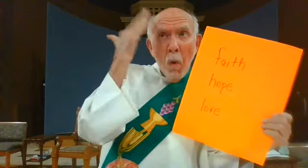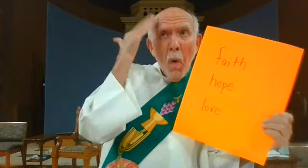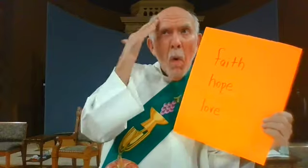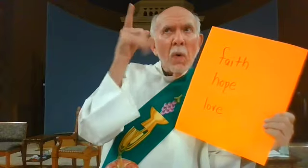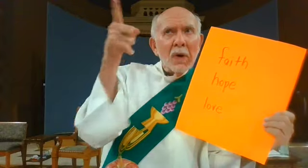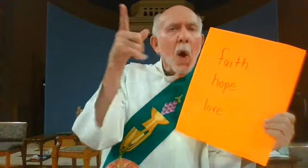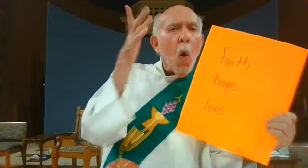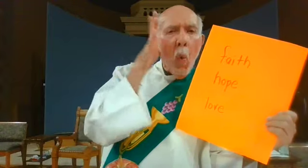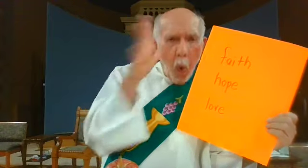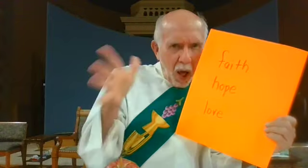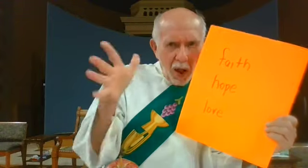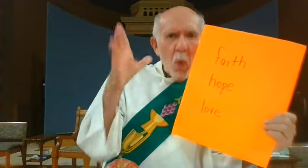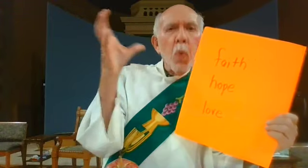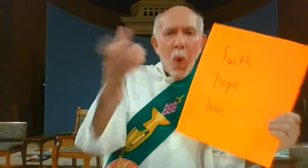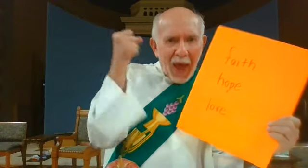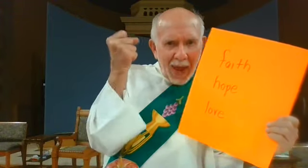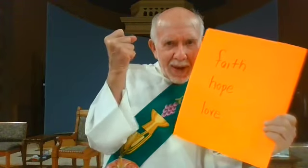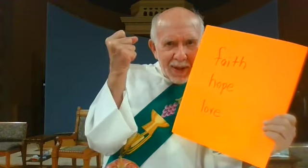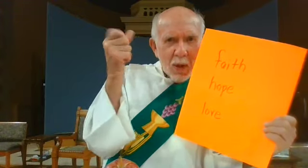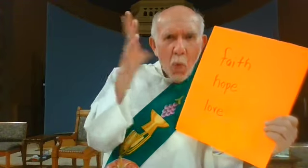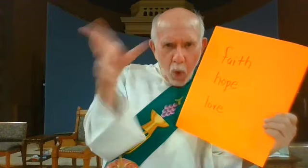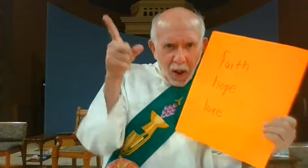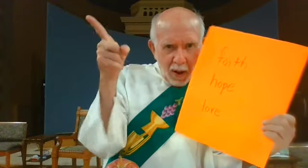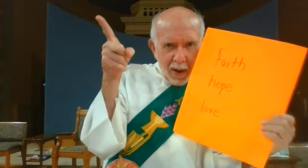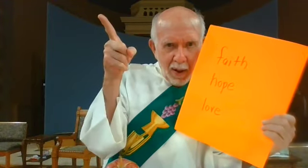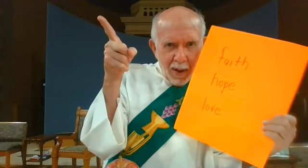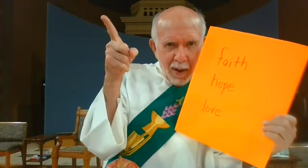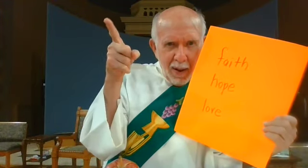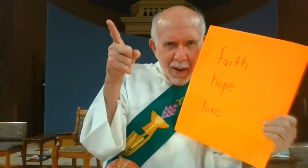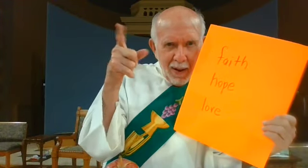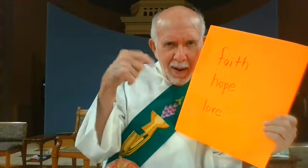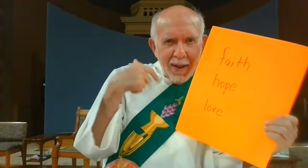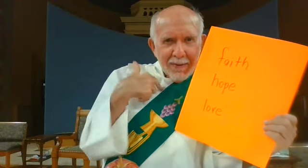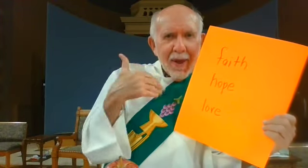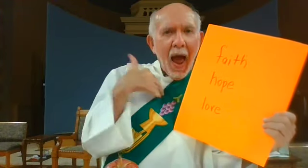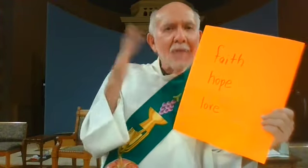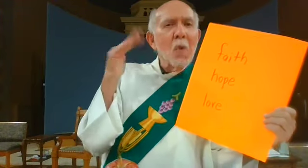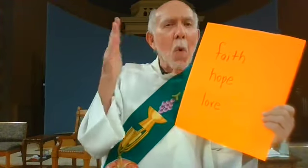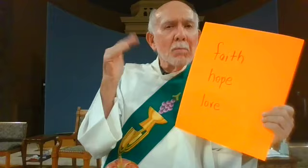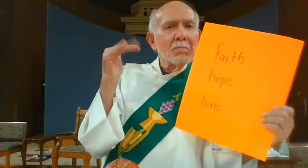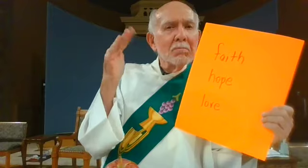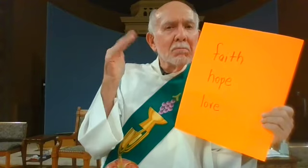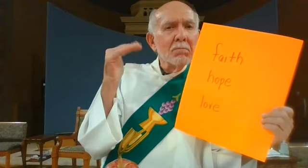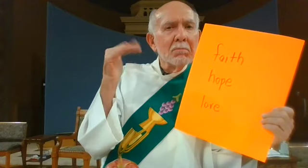I know he will succeed he will I have hope